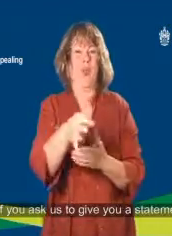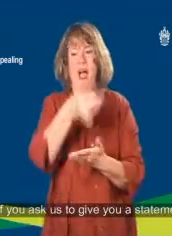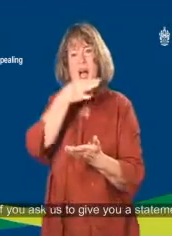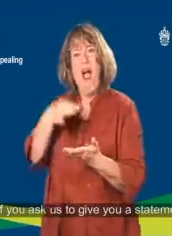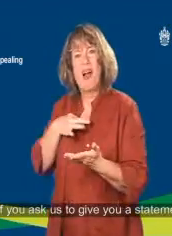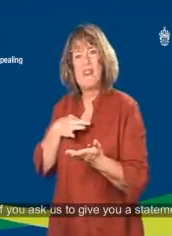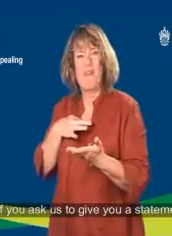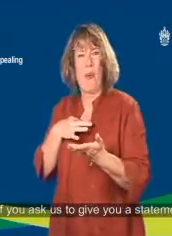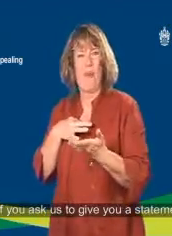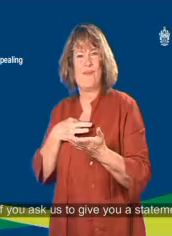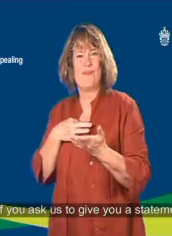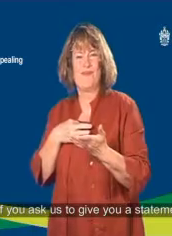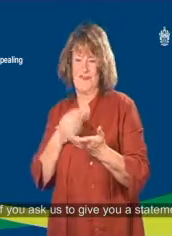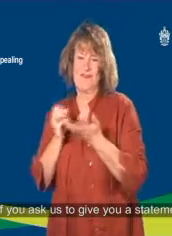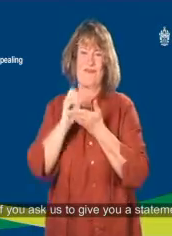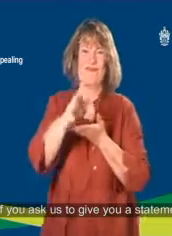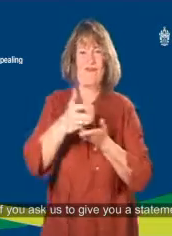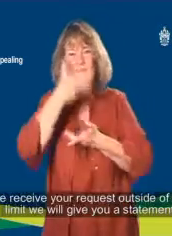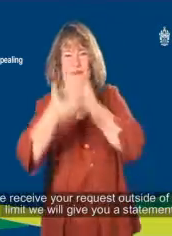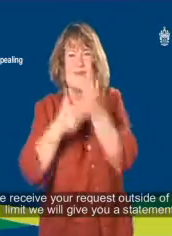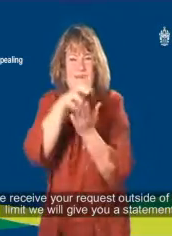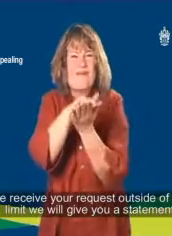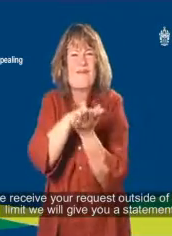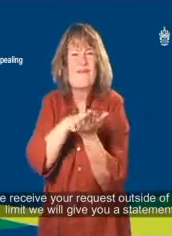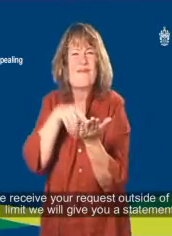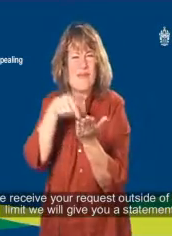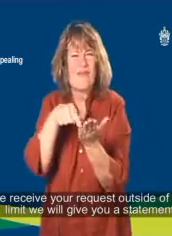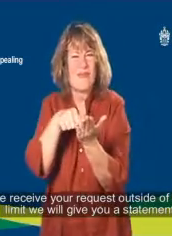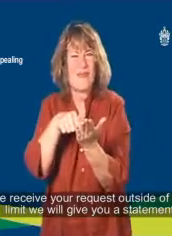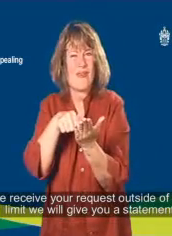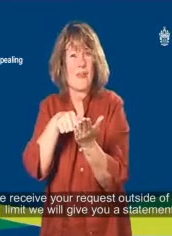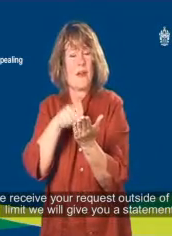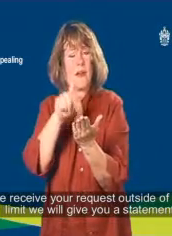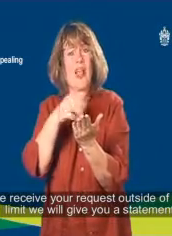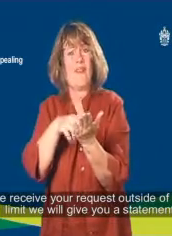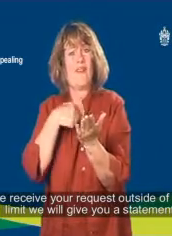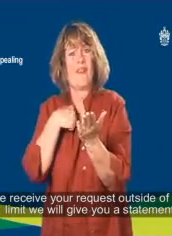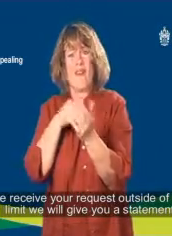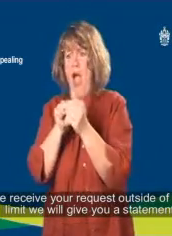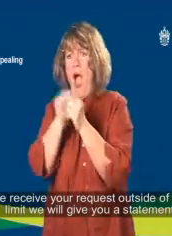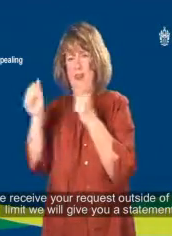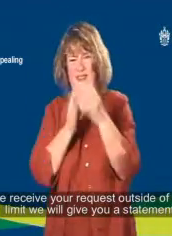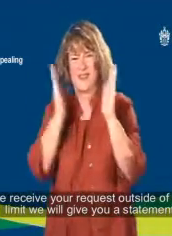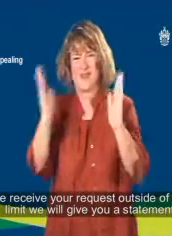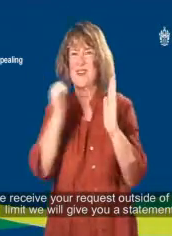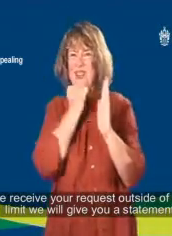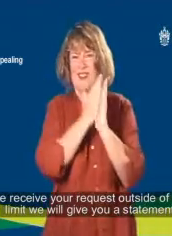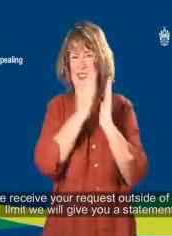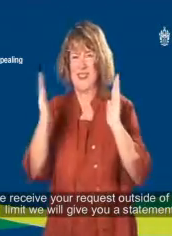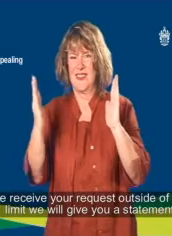If you ask us to give you a statement and we receive your request outside of the time limit we will give you a statement.